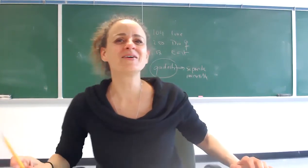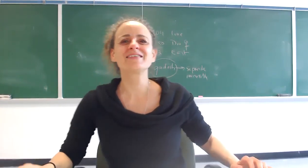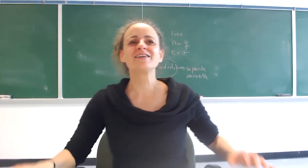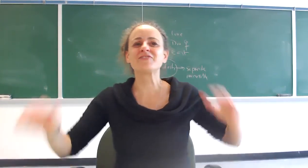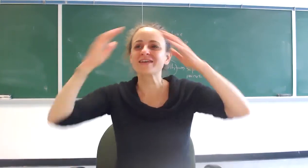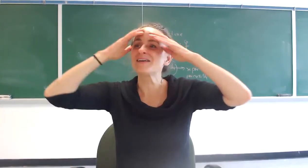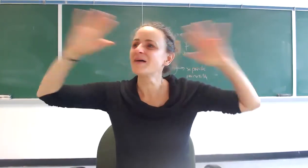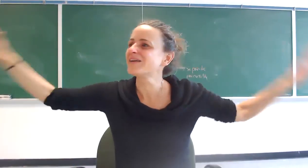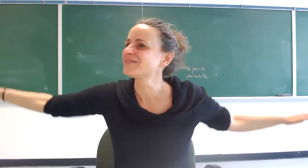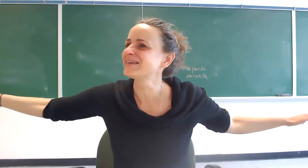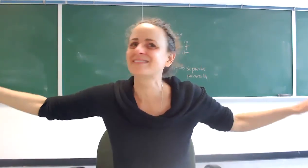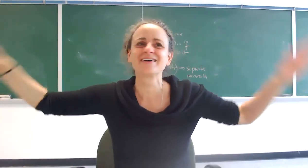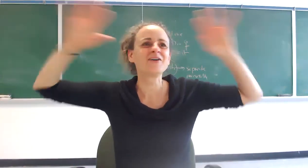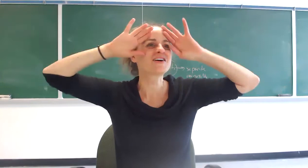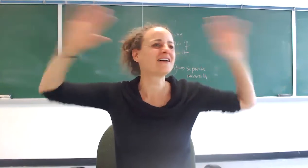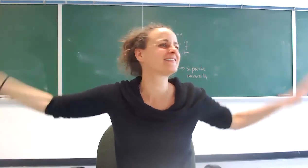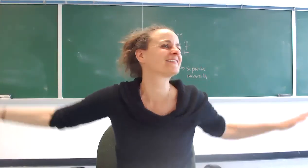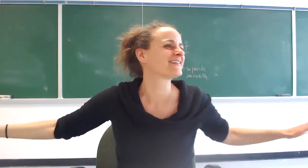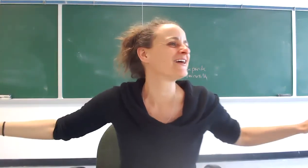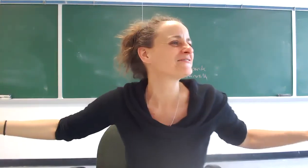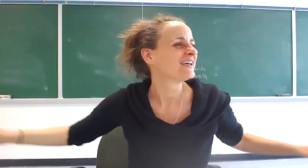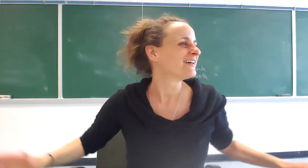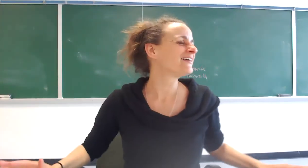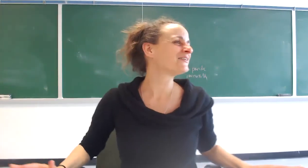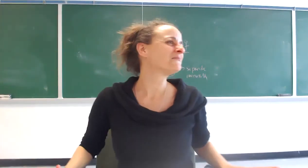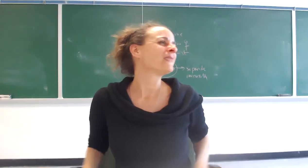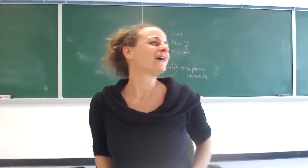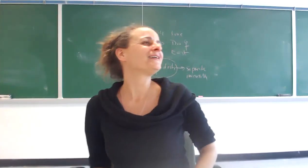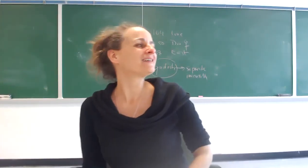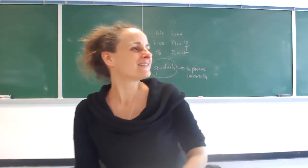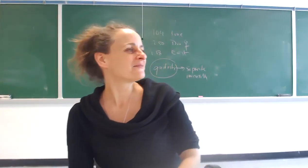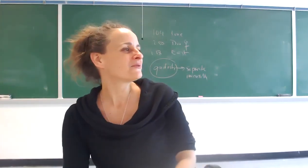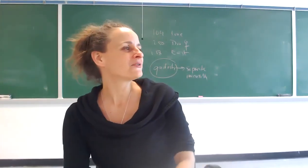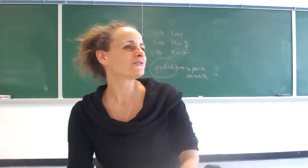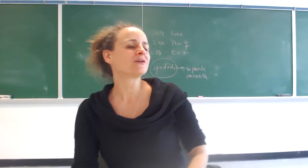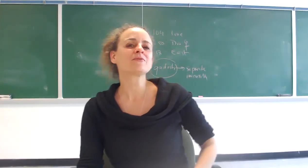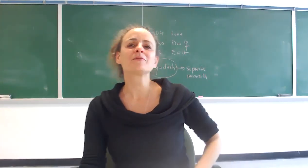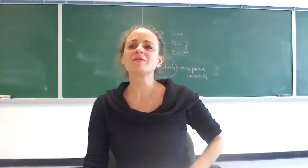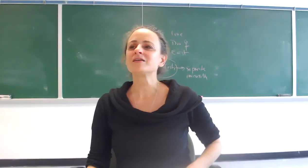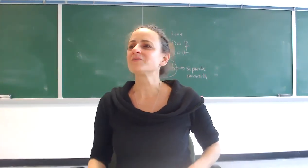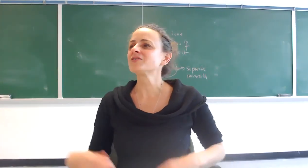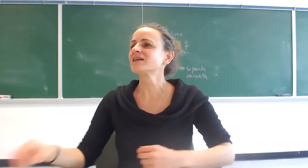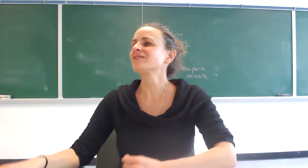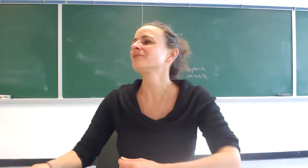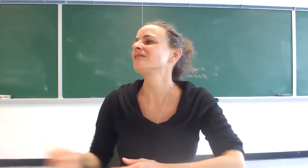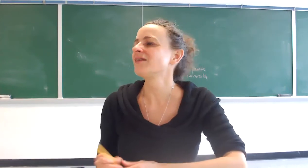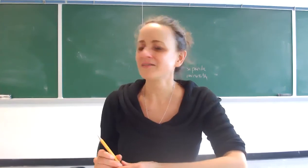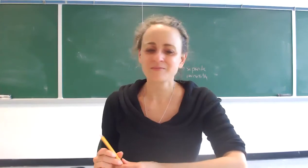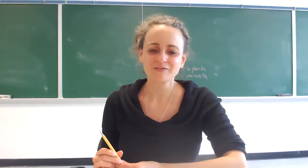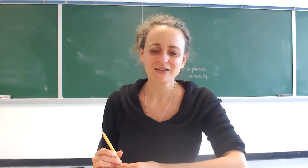outside and forget about all this the holocaust stuff um and next time we will do it will be a little more gentle with uh simon veil is